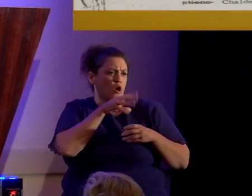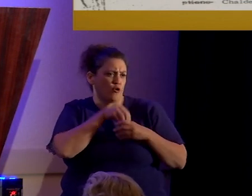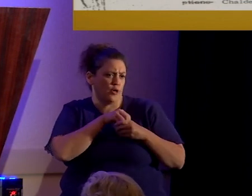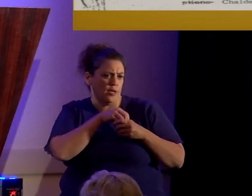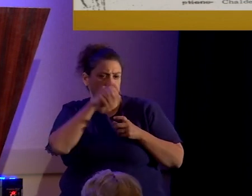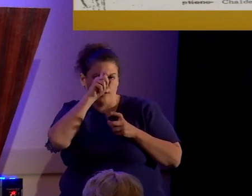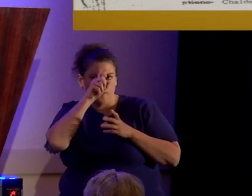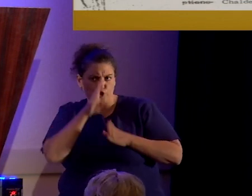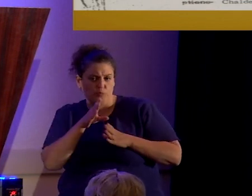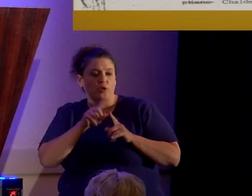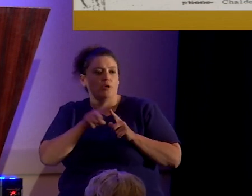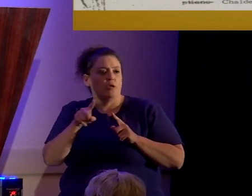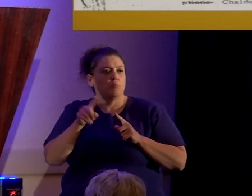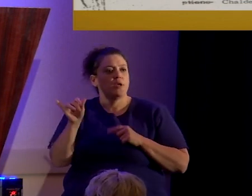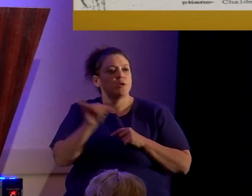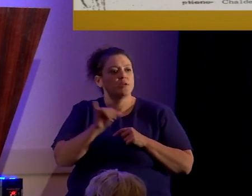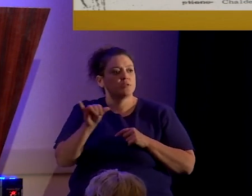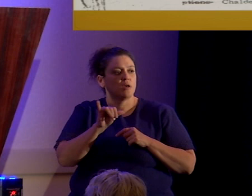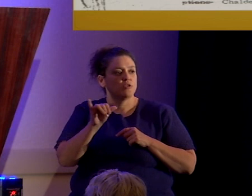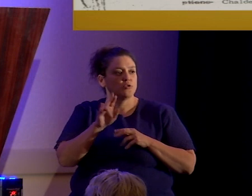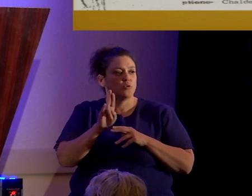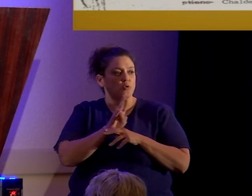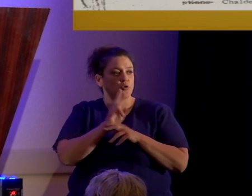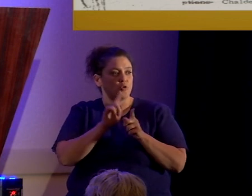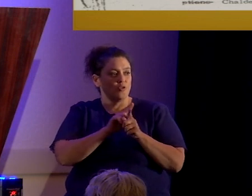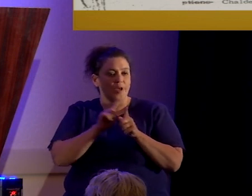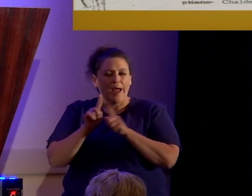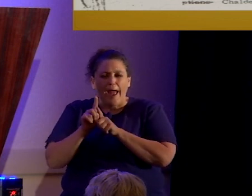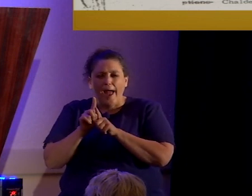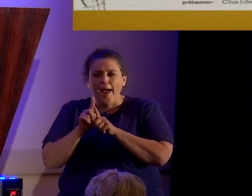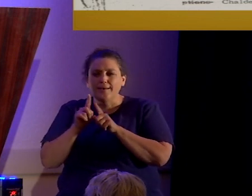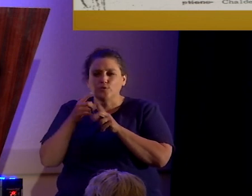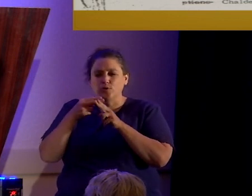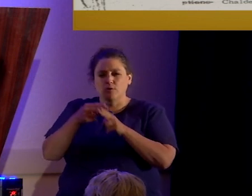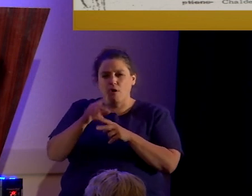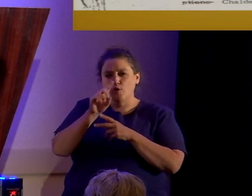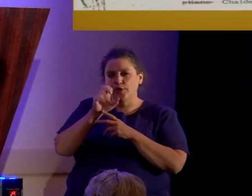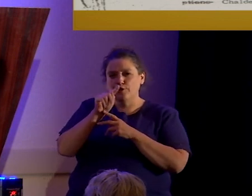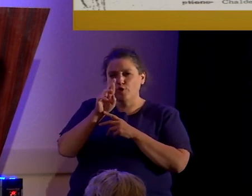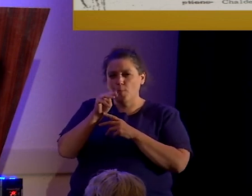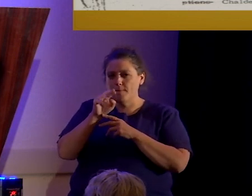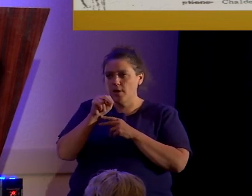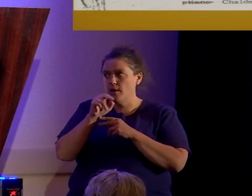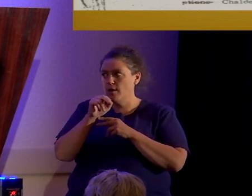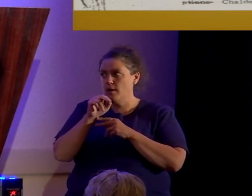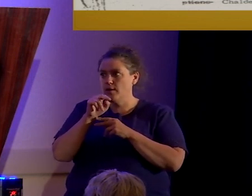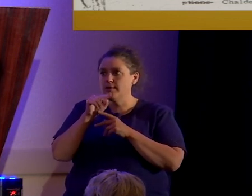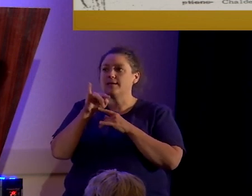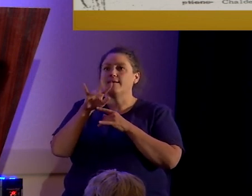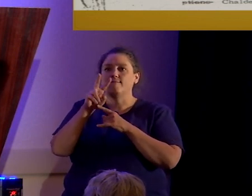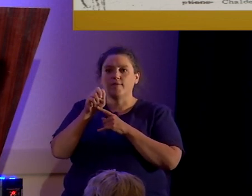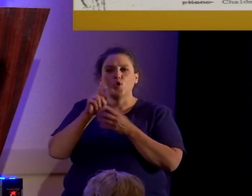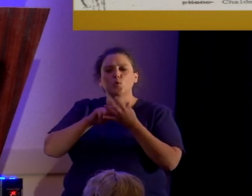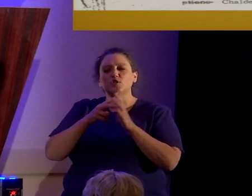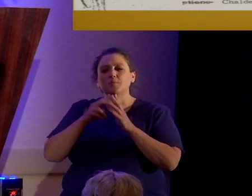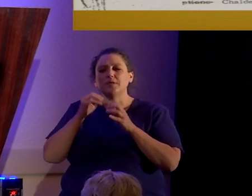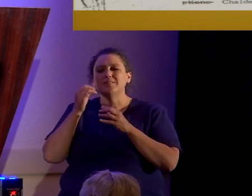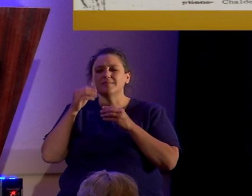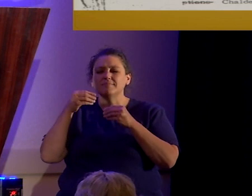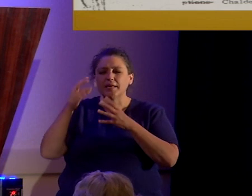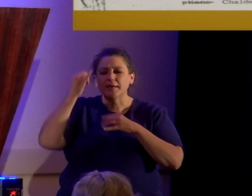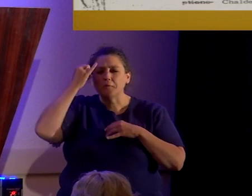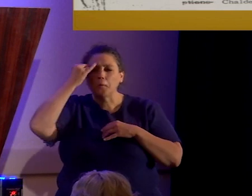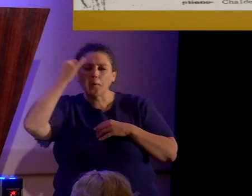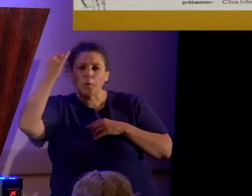It also is used as what is called a determinative, which is just sort of a, clue giving character as to what the